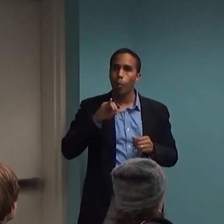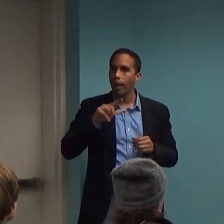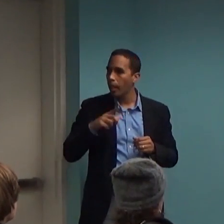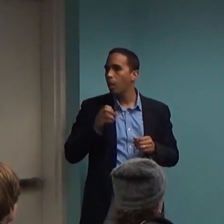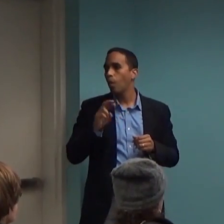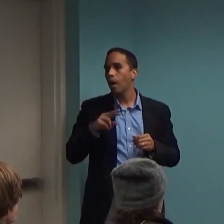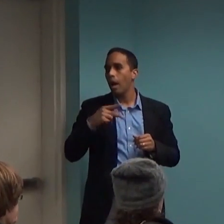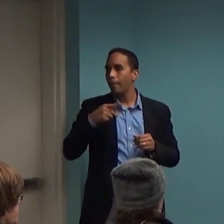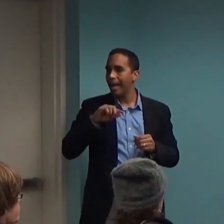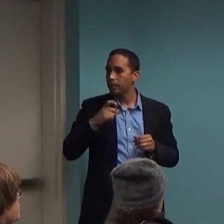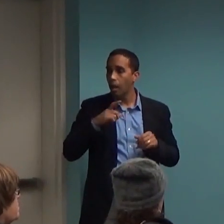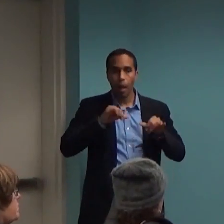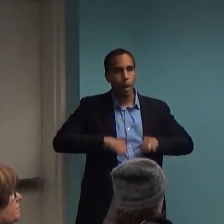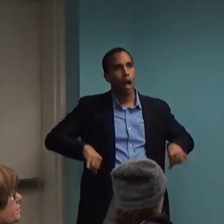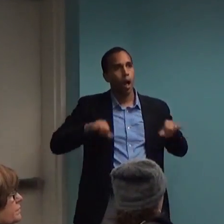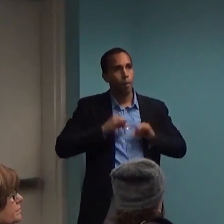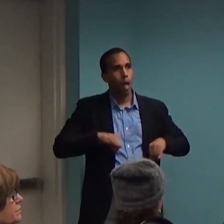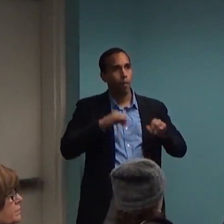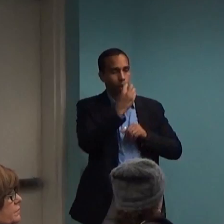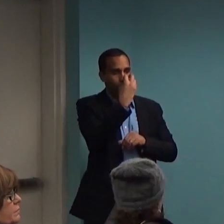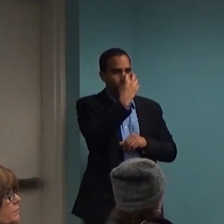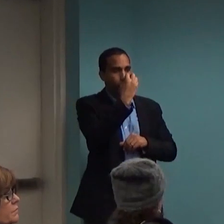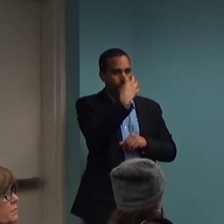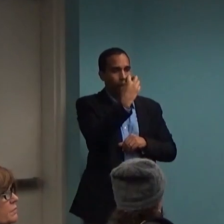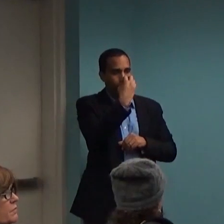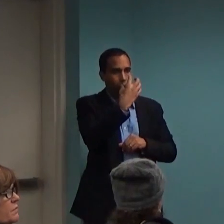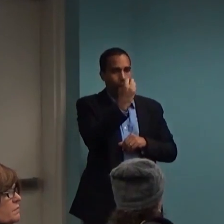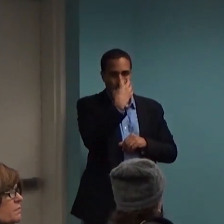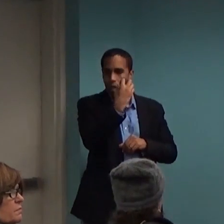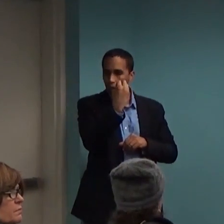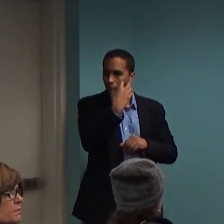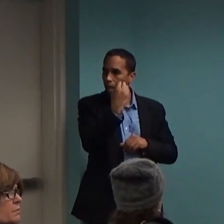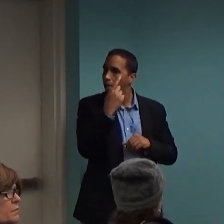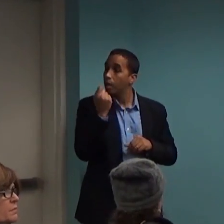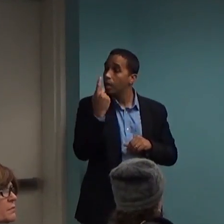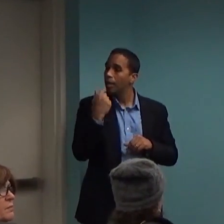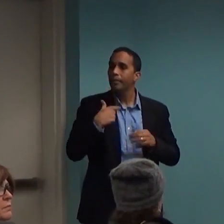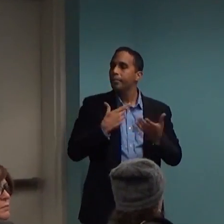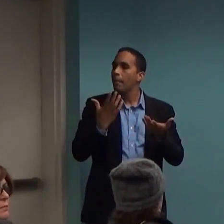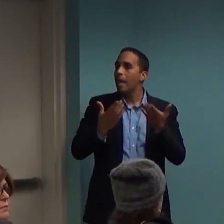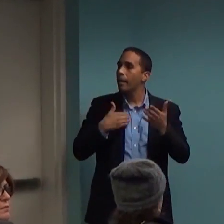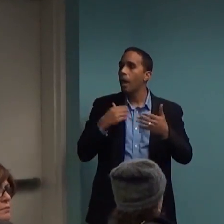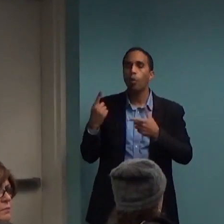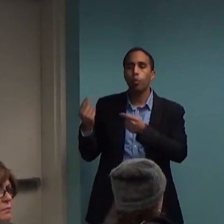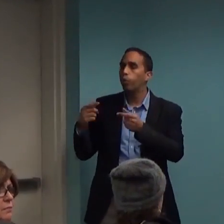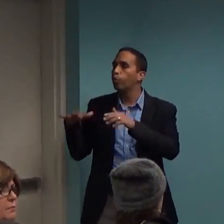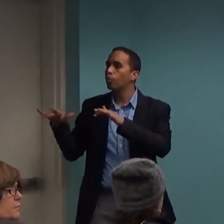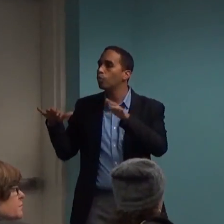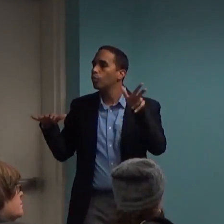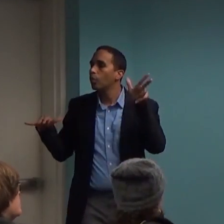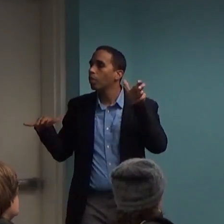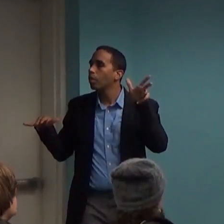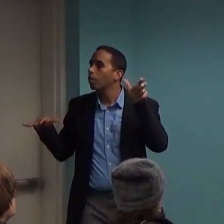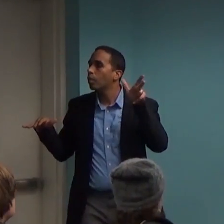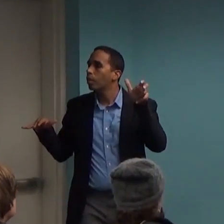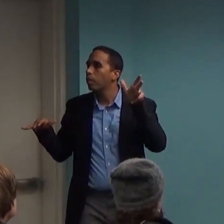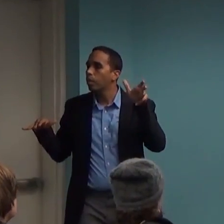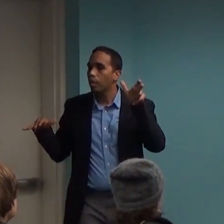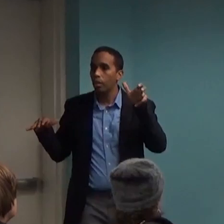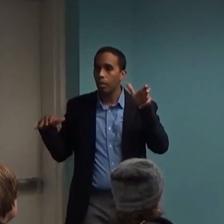that message from the television because the TV's on while you're doing some other activity. You've gone to a doctor, a medical